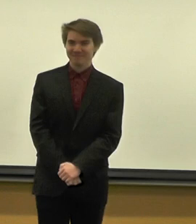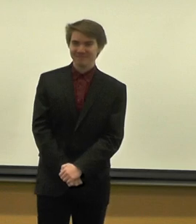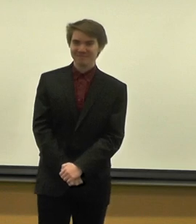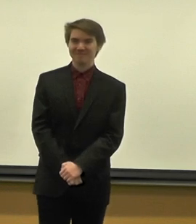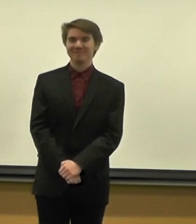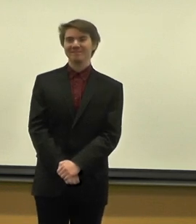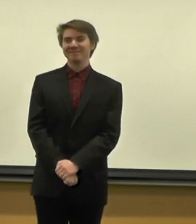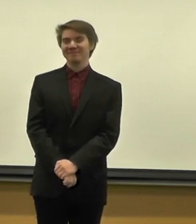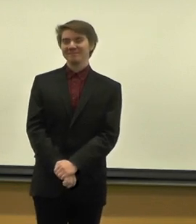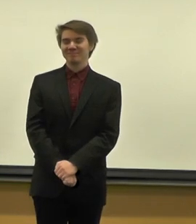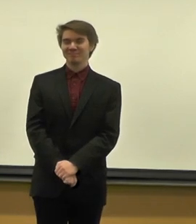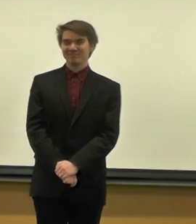And A.J.